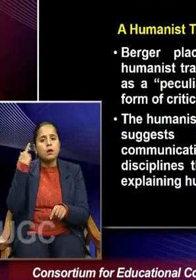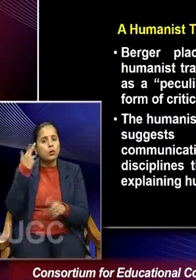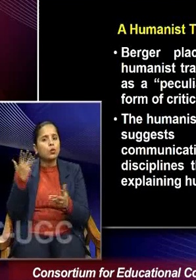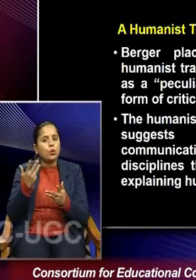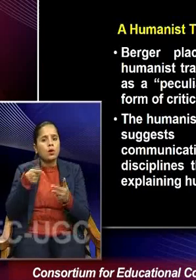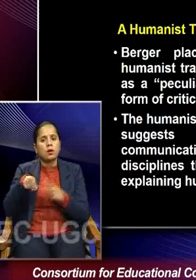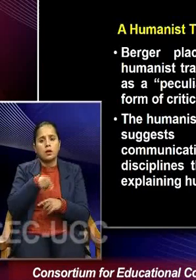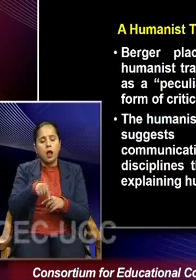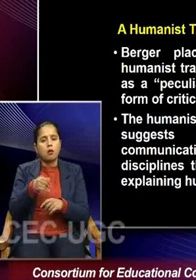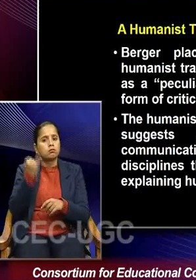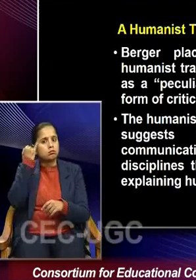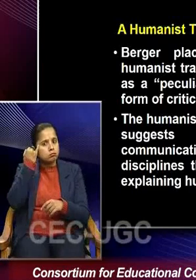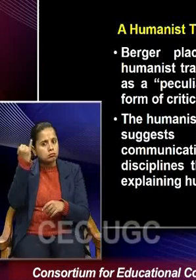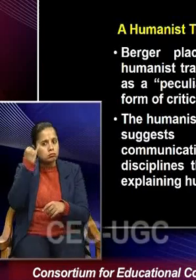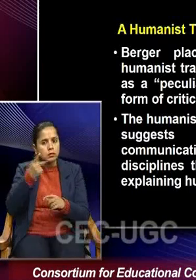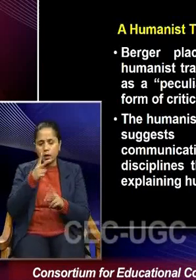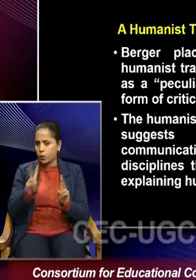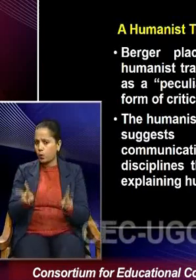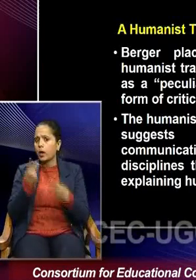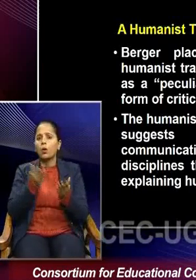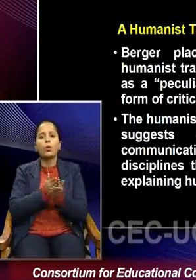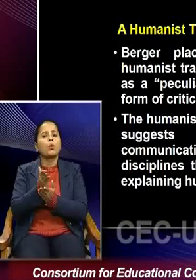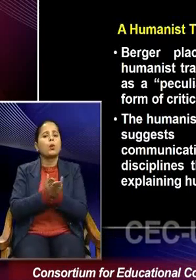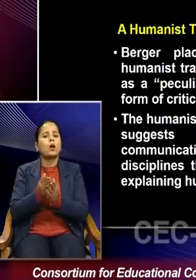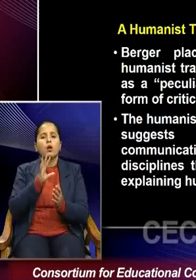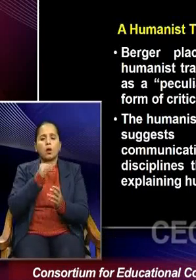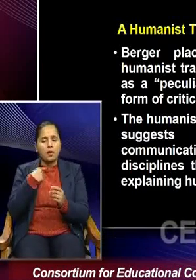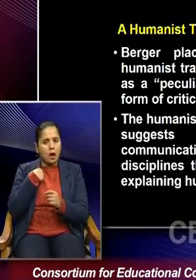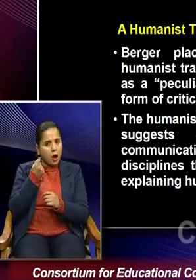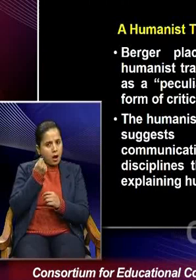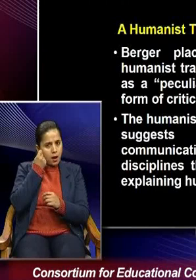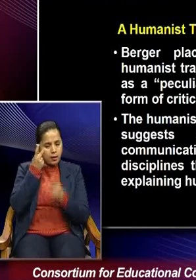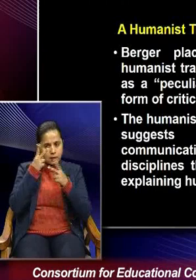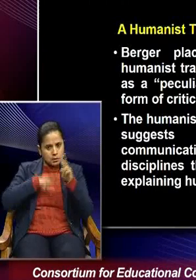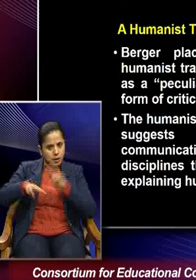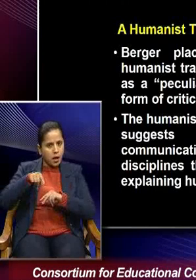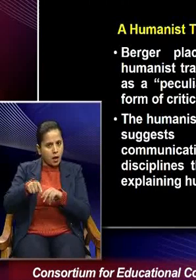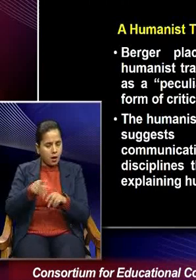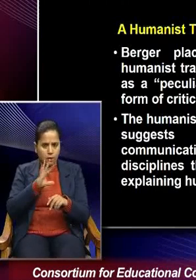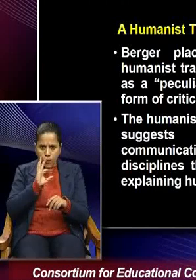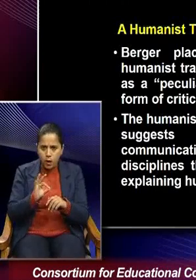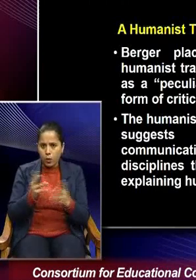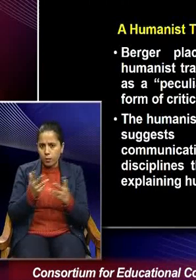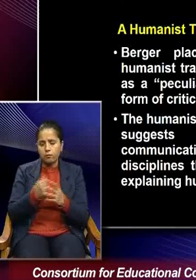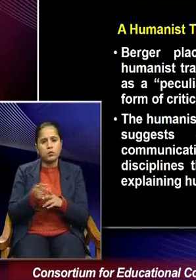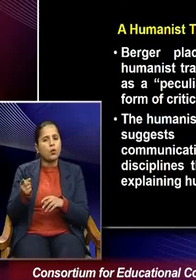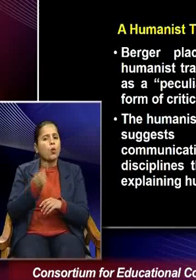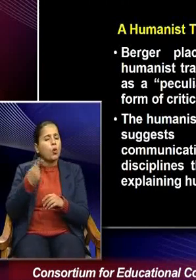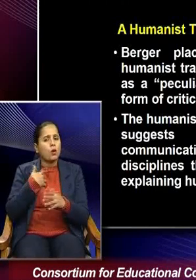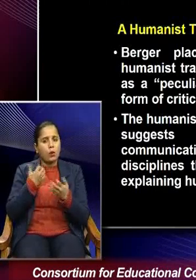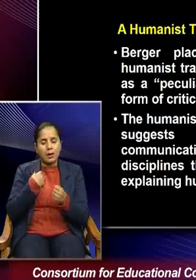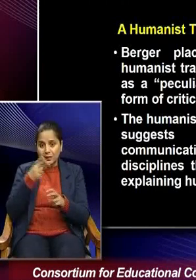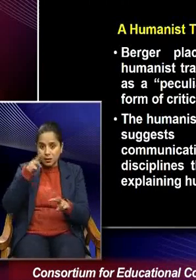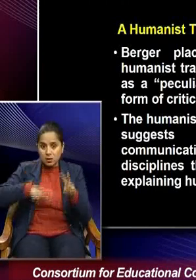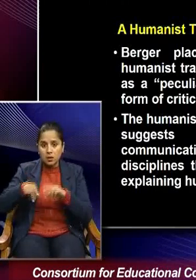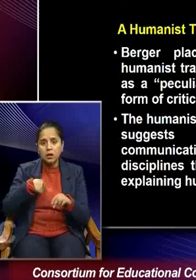modernist thought. It is a unique way of critically understanding reality. We just do not go and